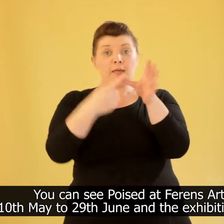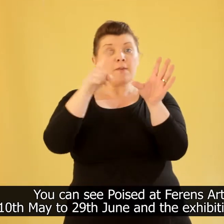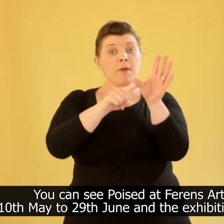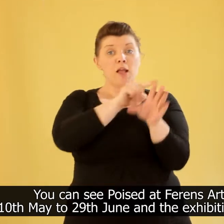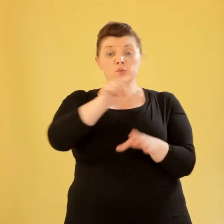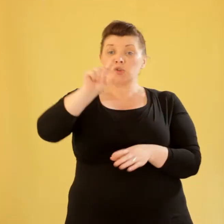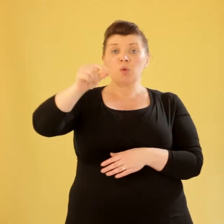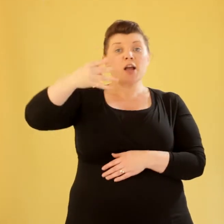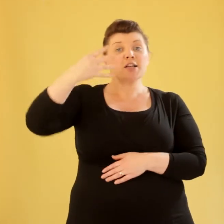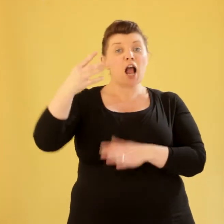in.